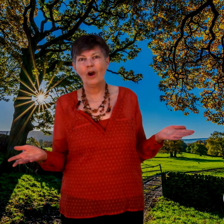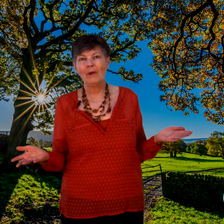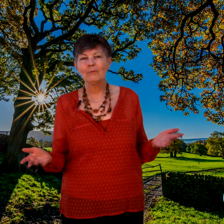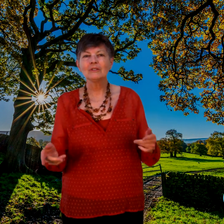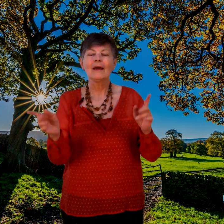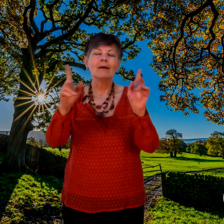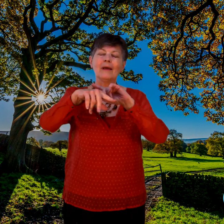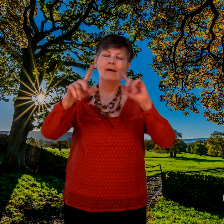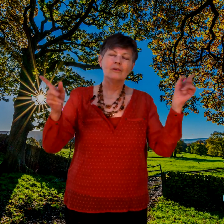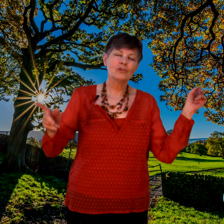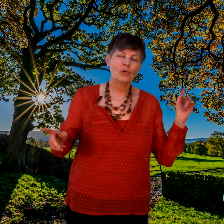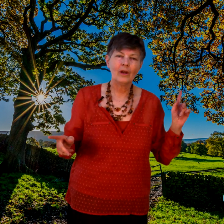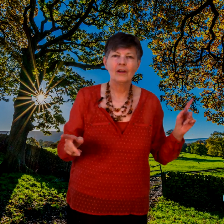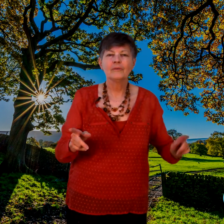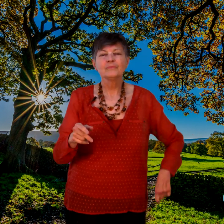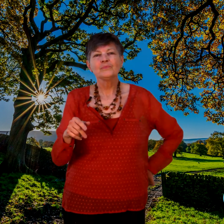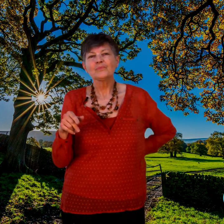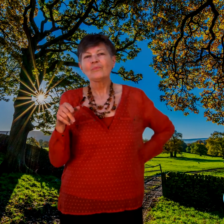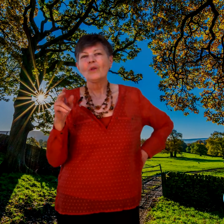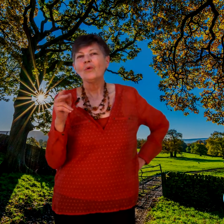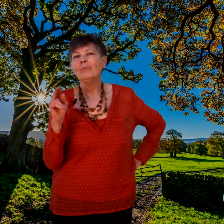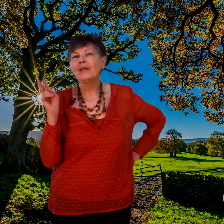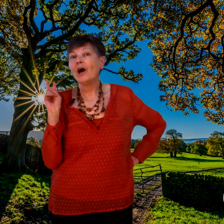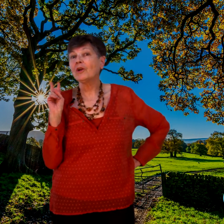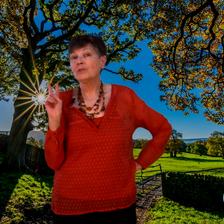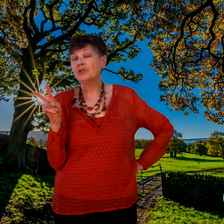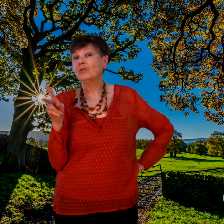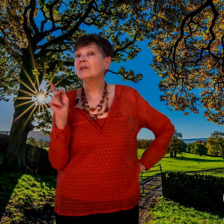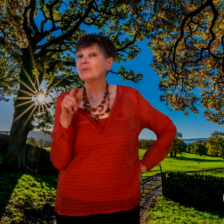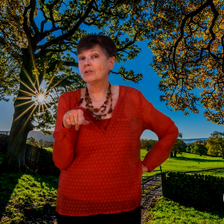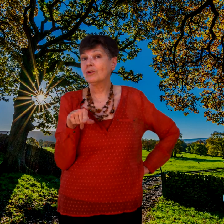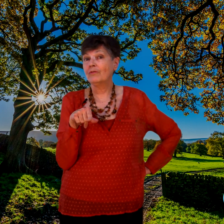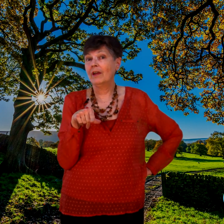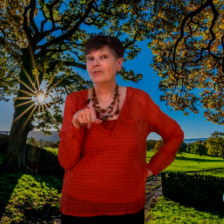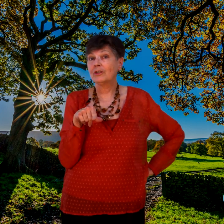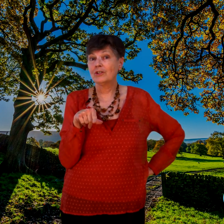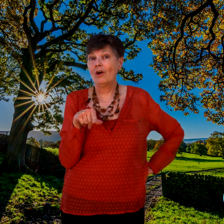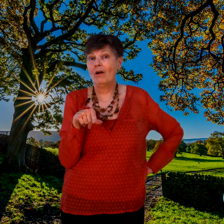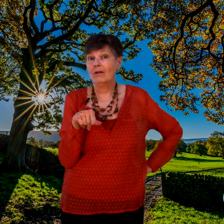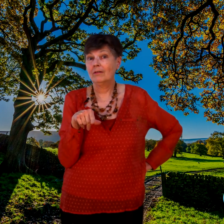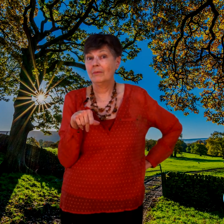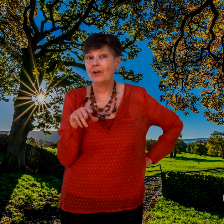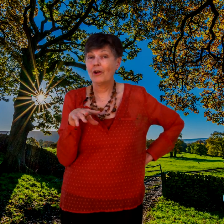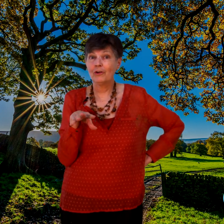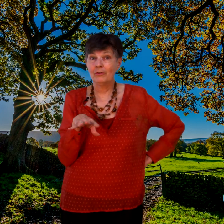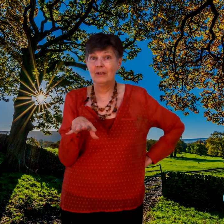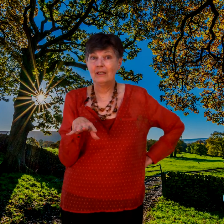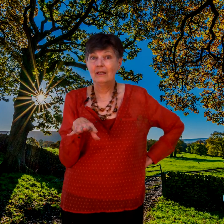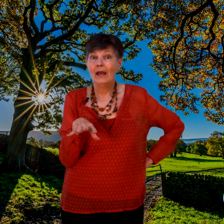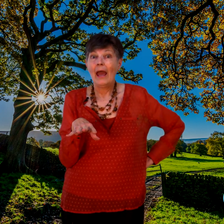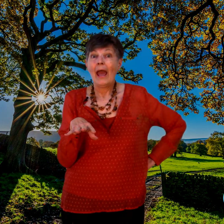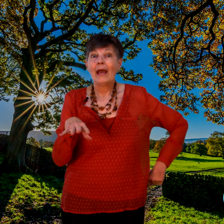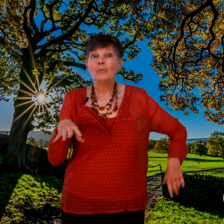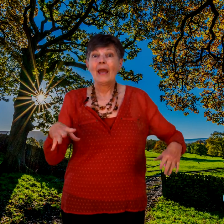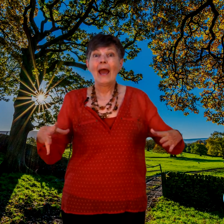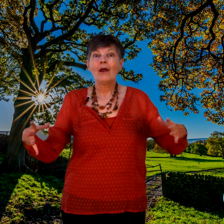farm animals. Now, story here. My daughter was two. This was her favorite song, my daughter, Corrine. And we had